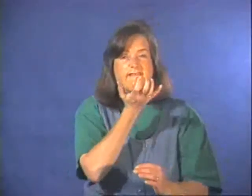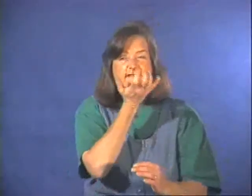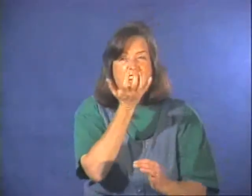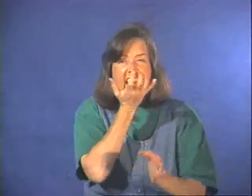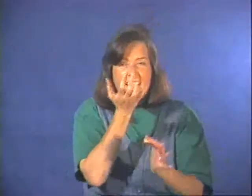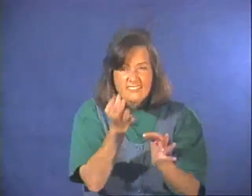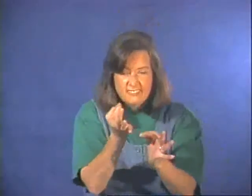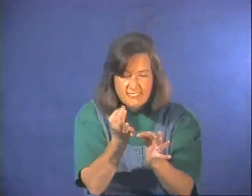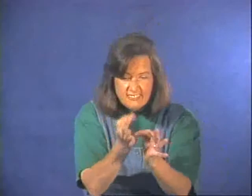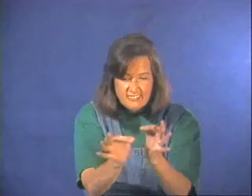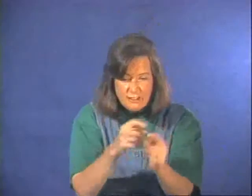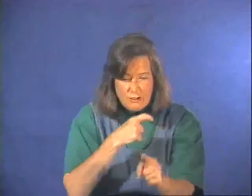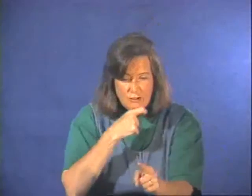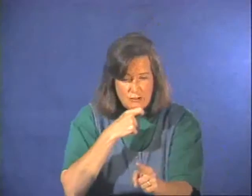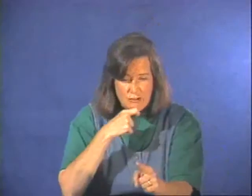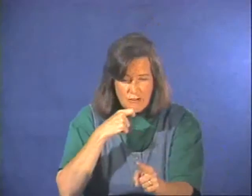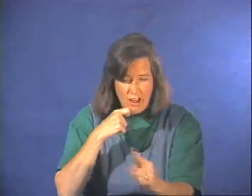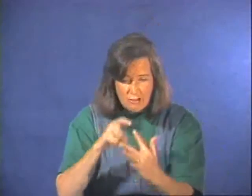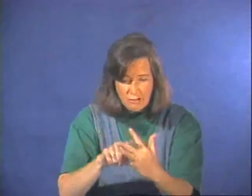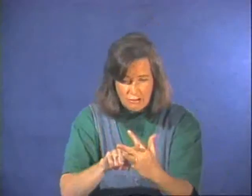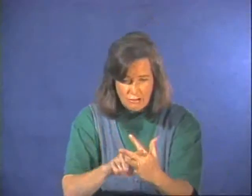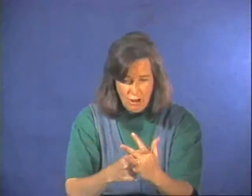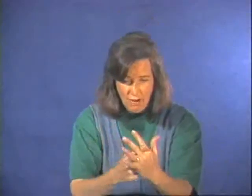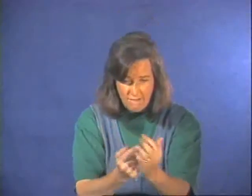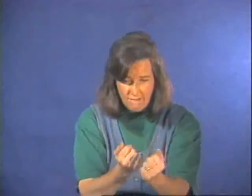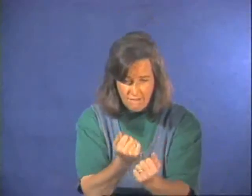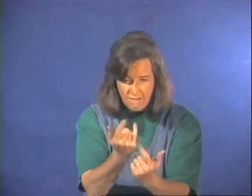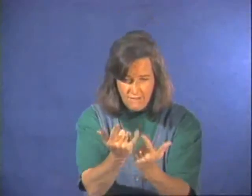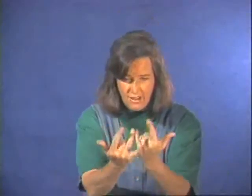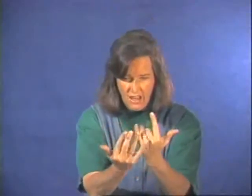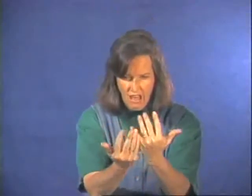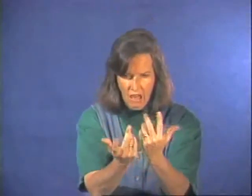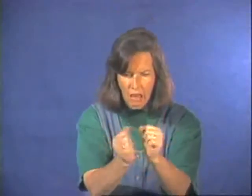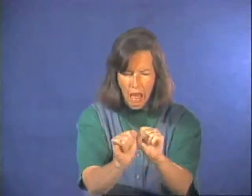Burning grass can start a forest fire.